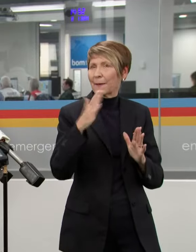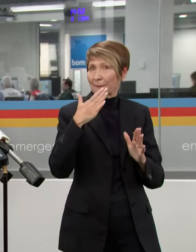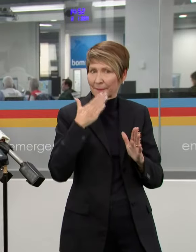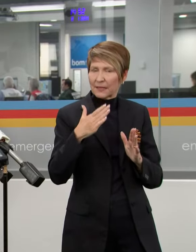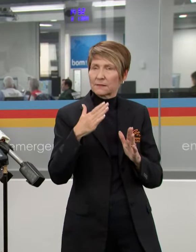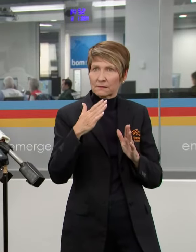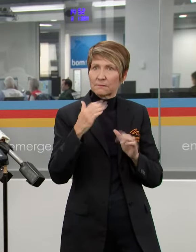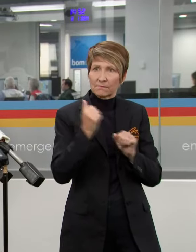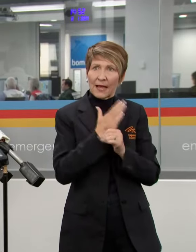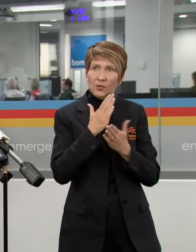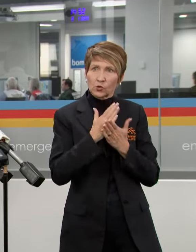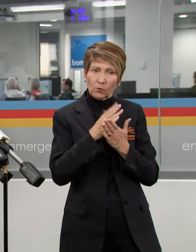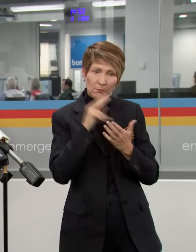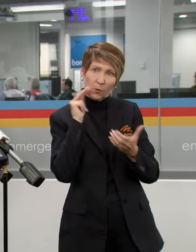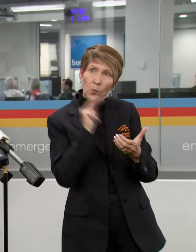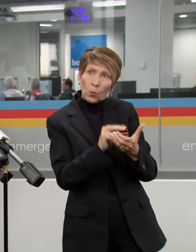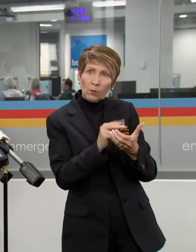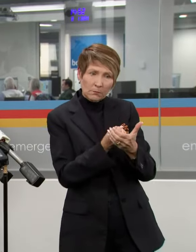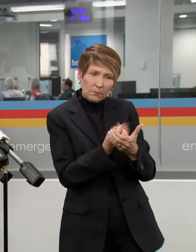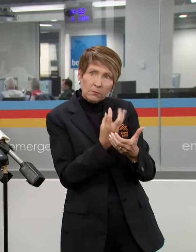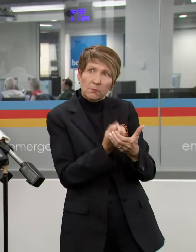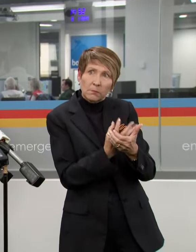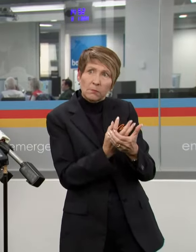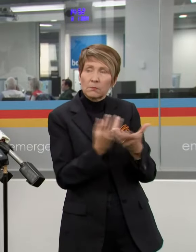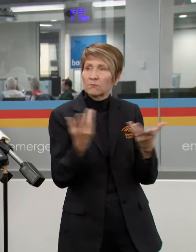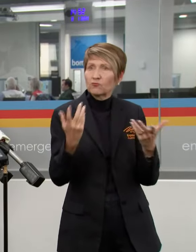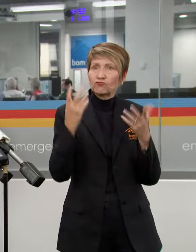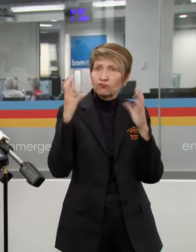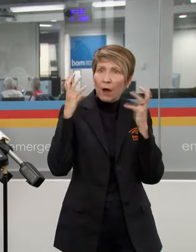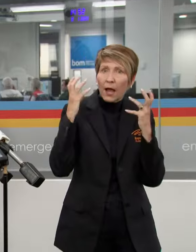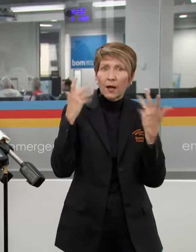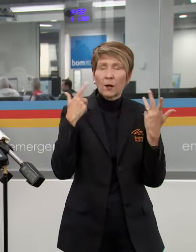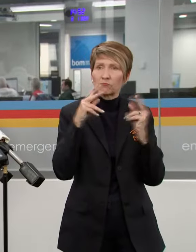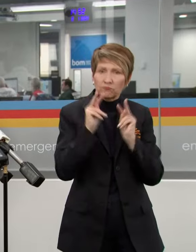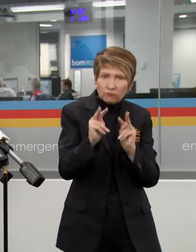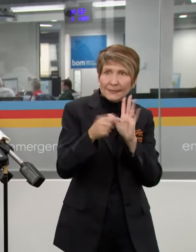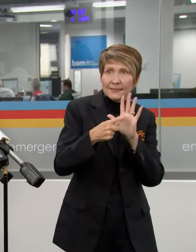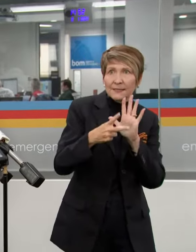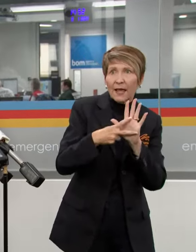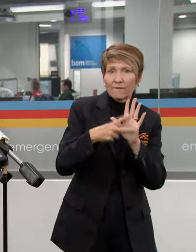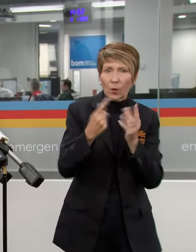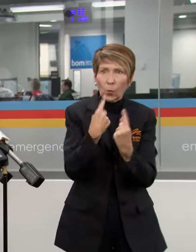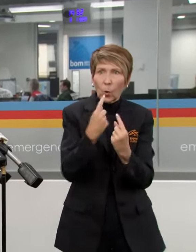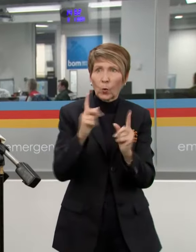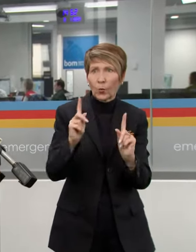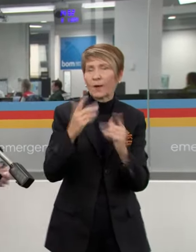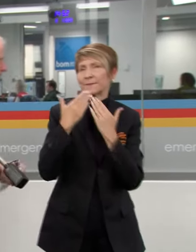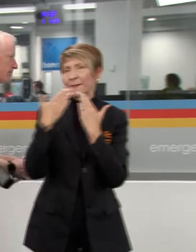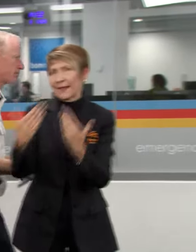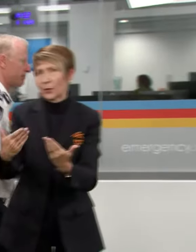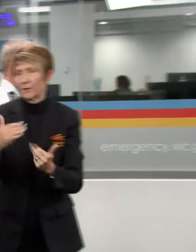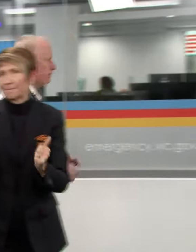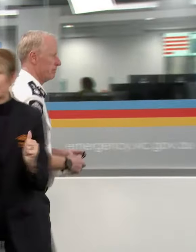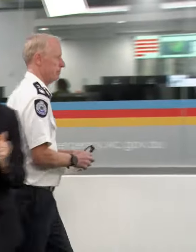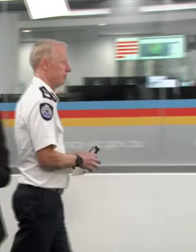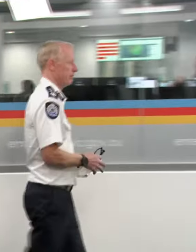in touch. Monitor the apps, listen to your radio, listen to the warnings. Thanks very much. Thanks.